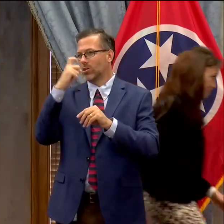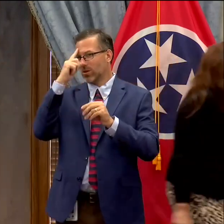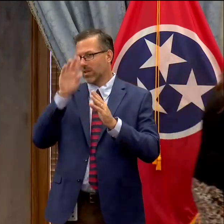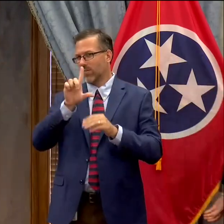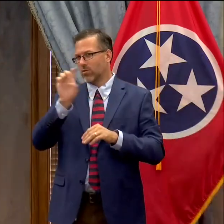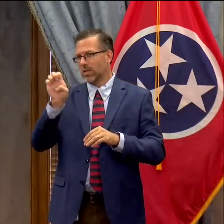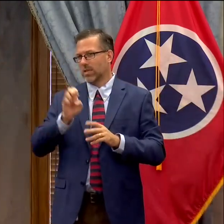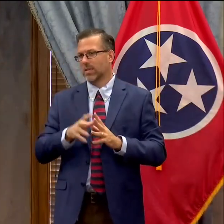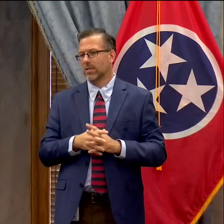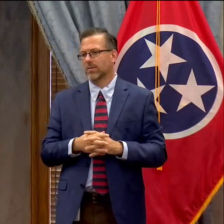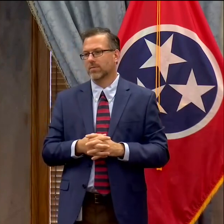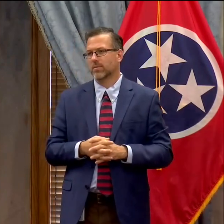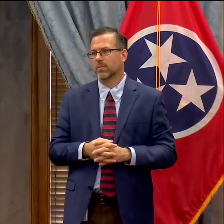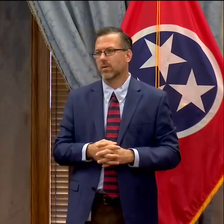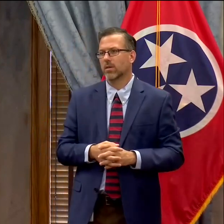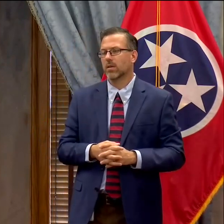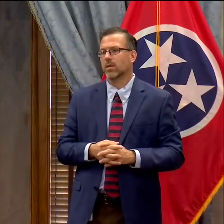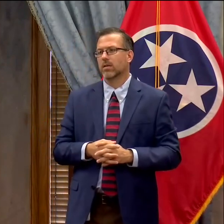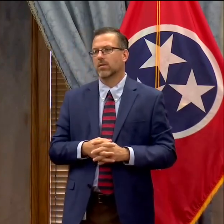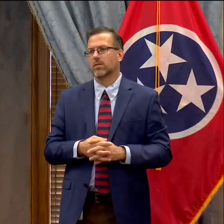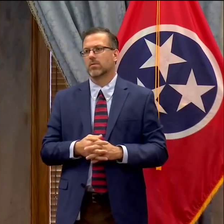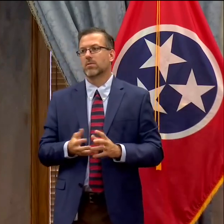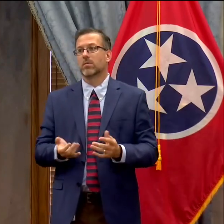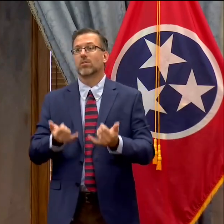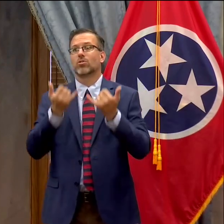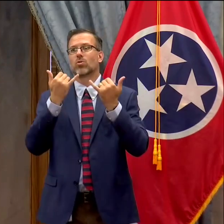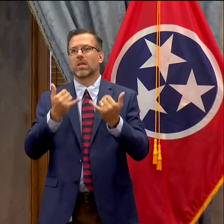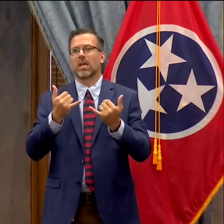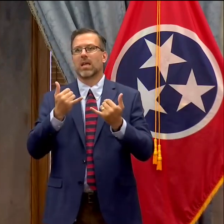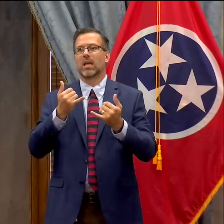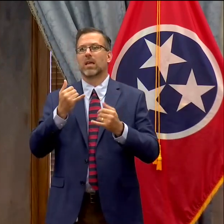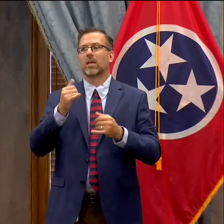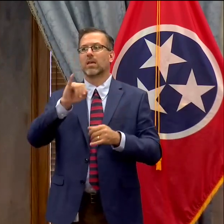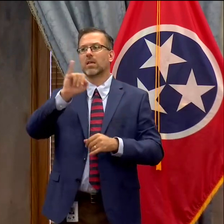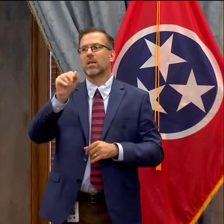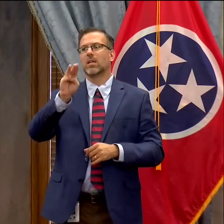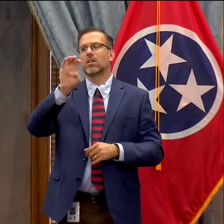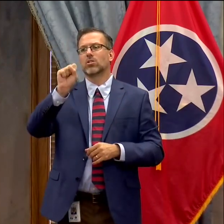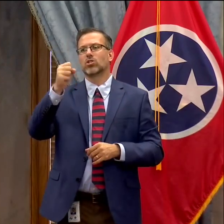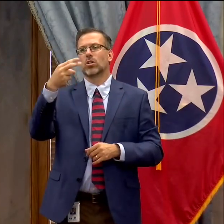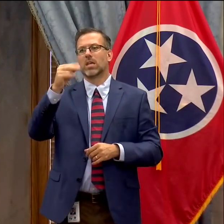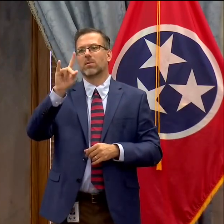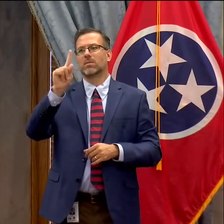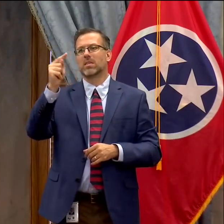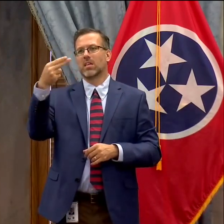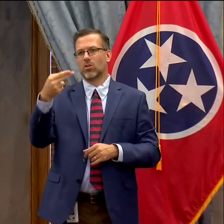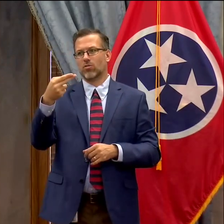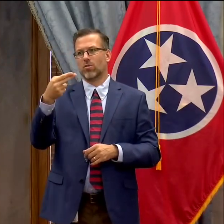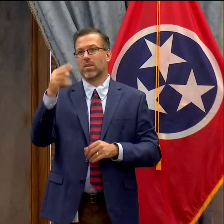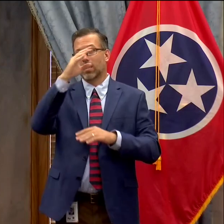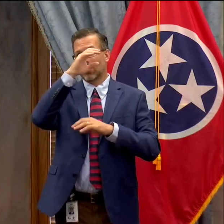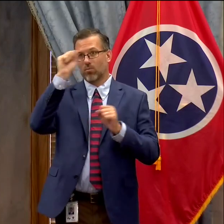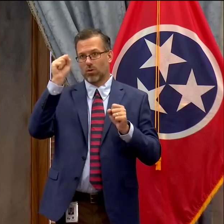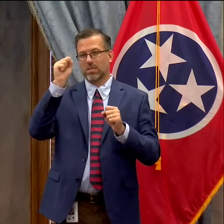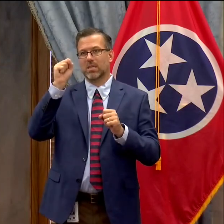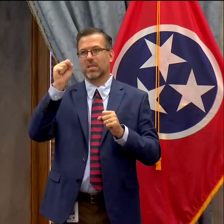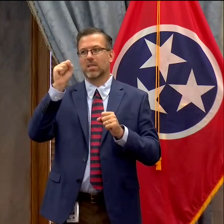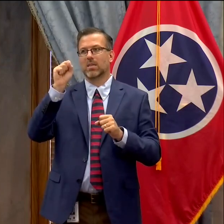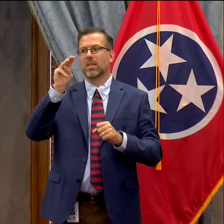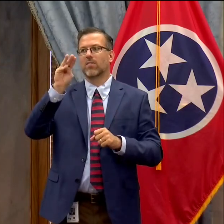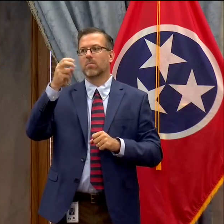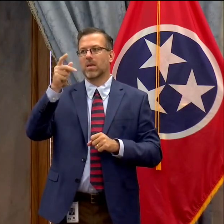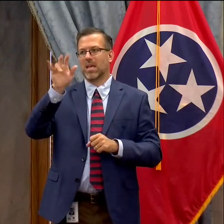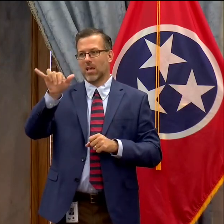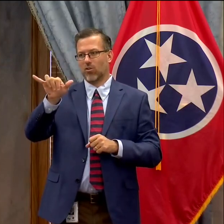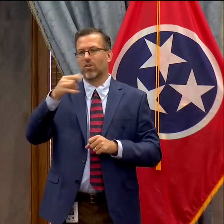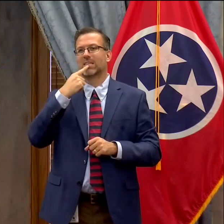Um today in the uh national mayor's press conference Dr. James Hildreth, President of Meharry Medical College said that students